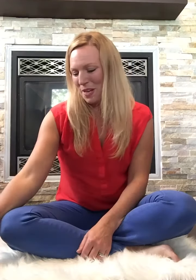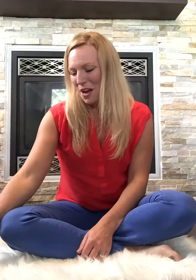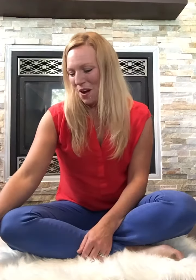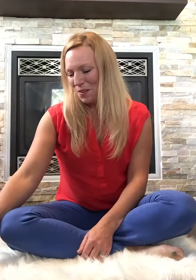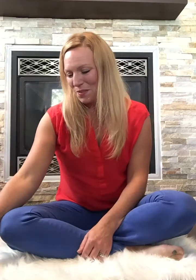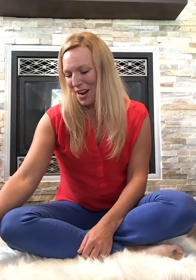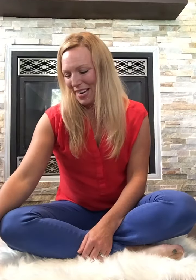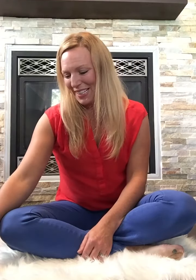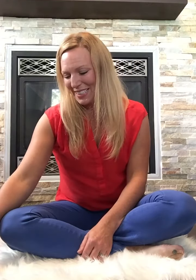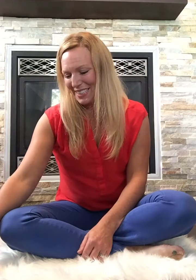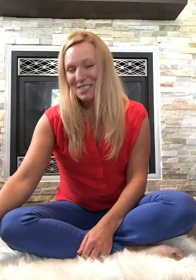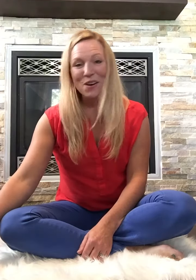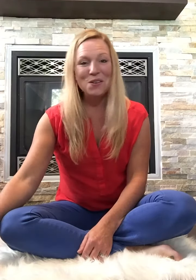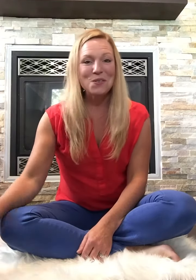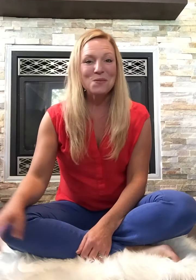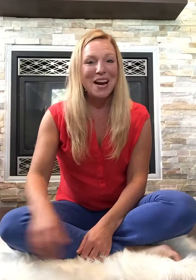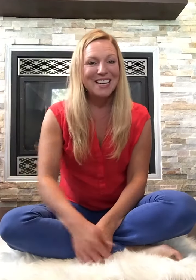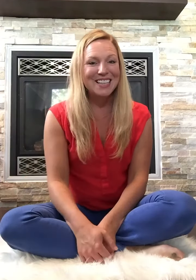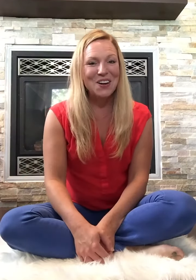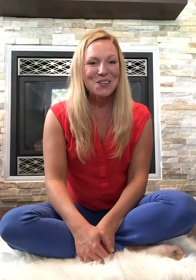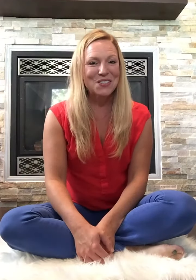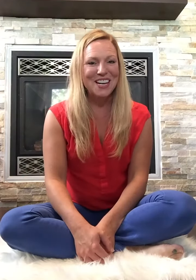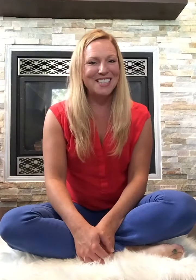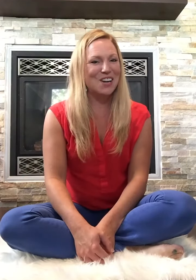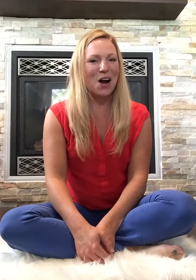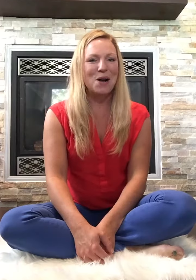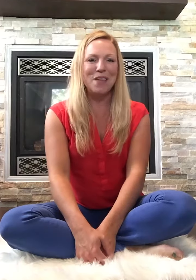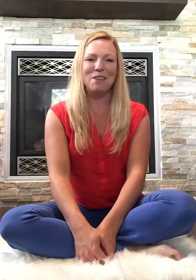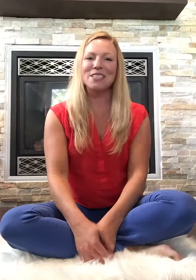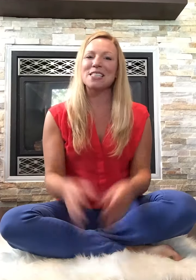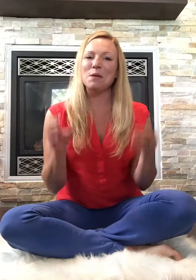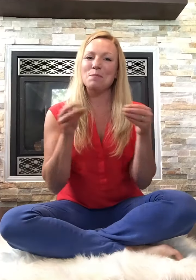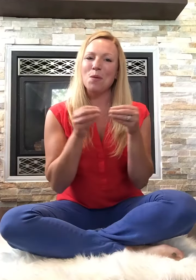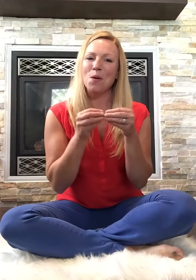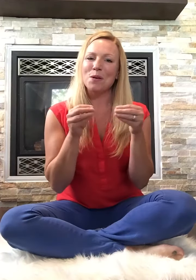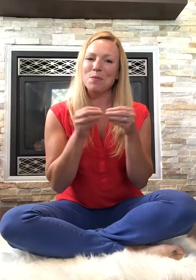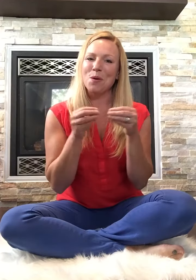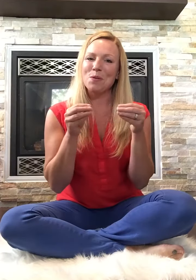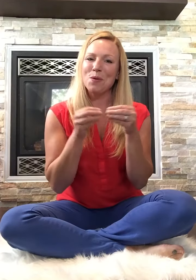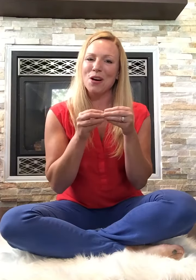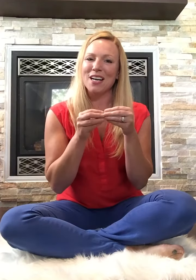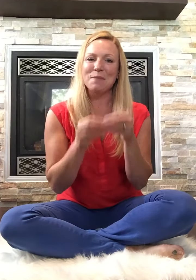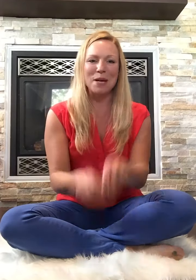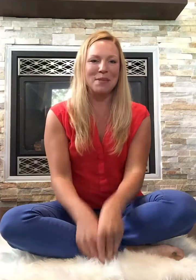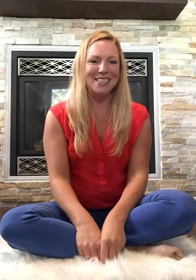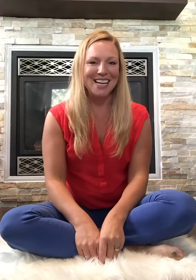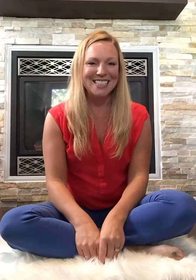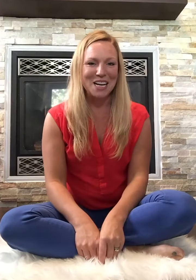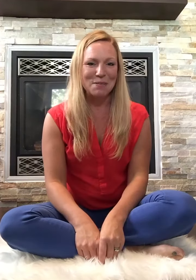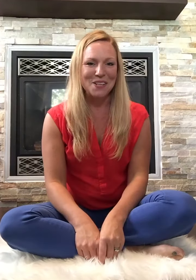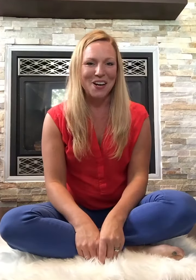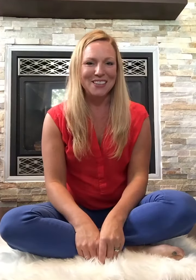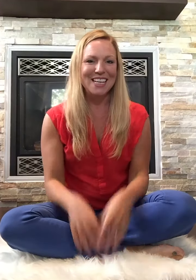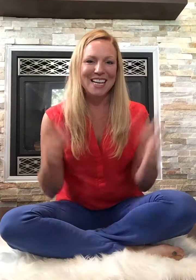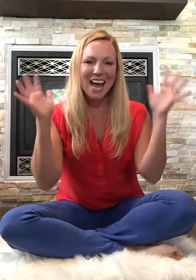All right, so way to go. Great job. That was more, more, more. A baby signing time song. Yay!